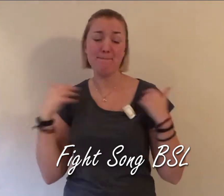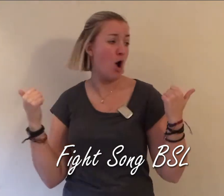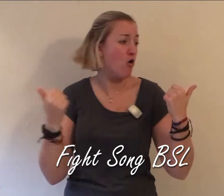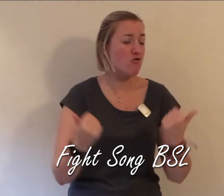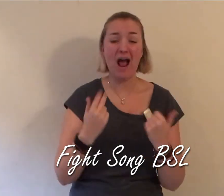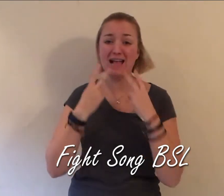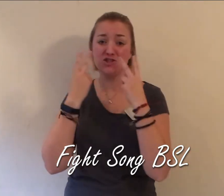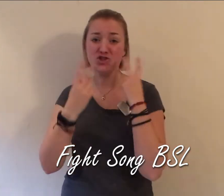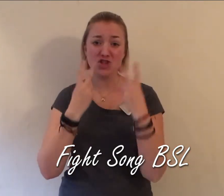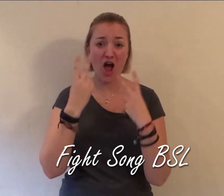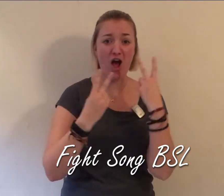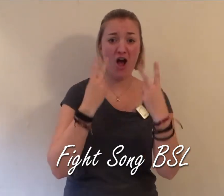all right So